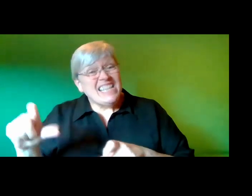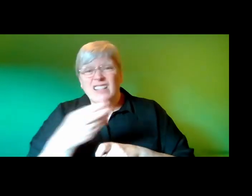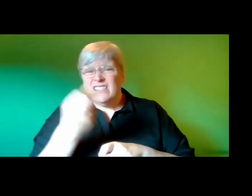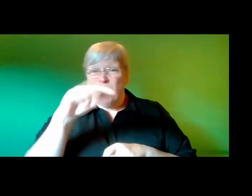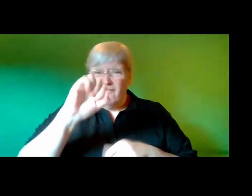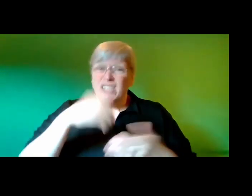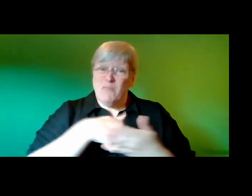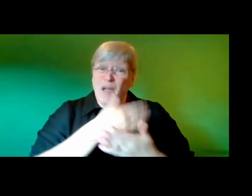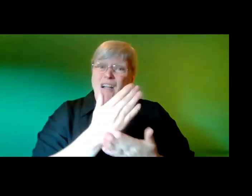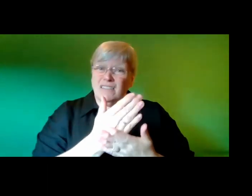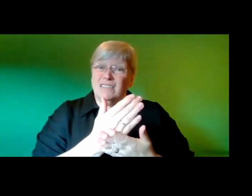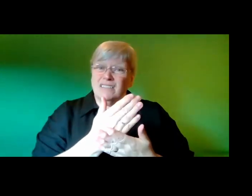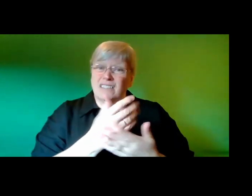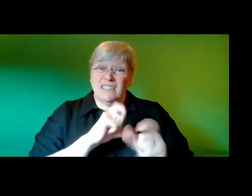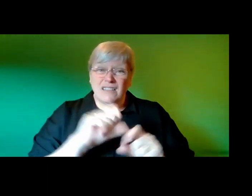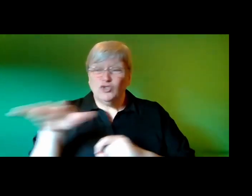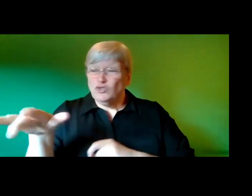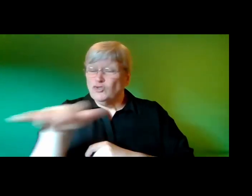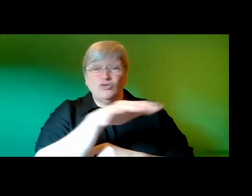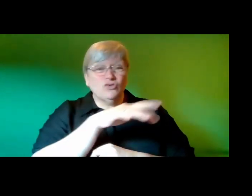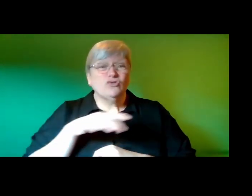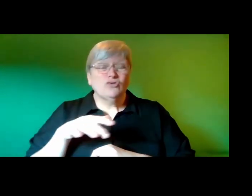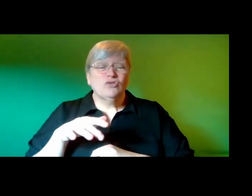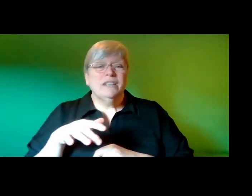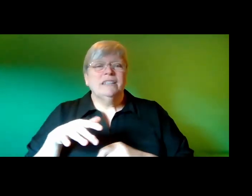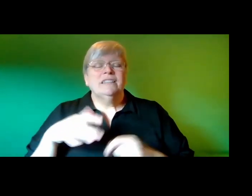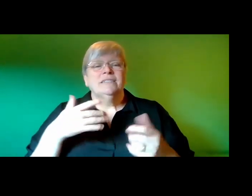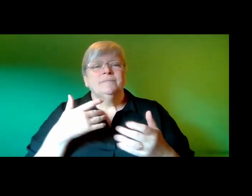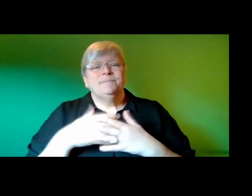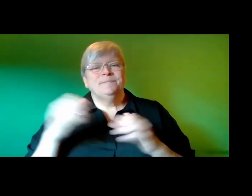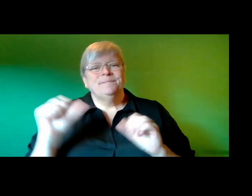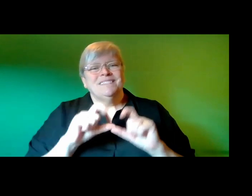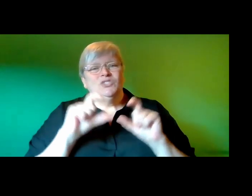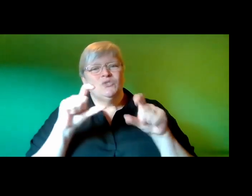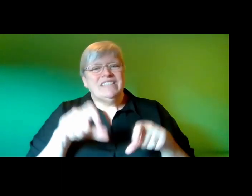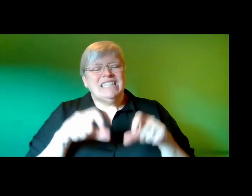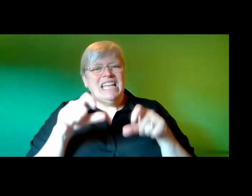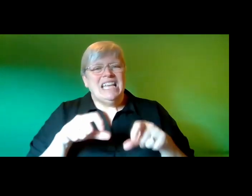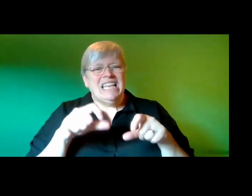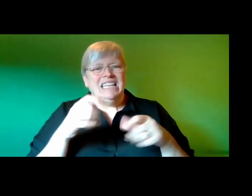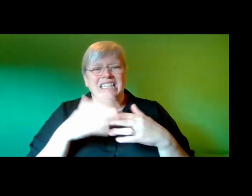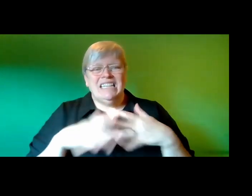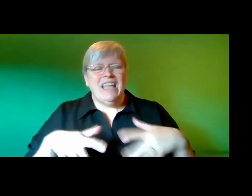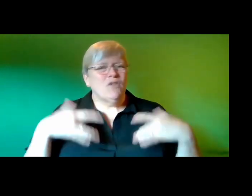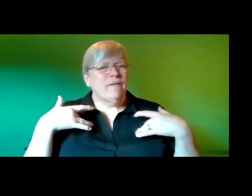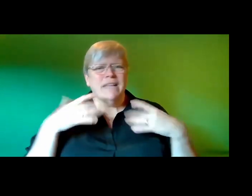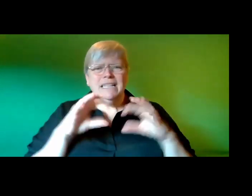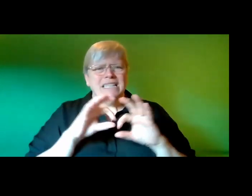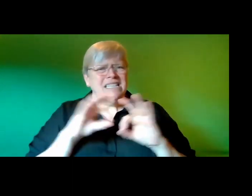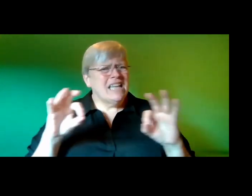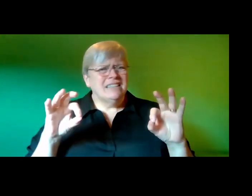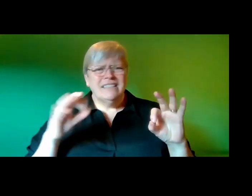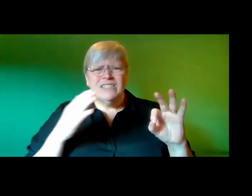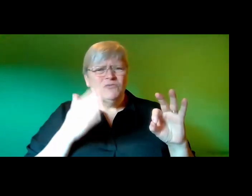he paused i suppose i should have stayed with him that night i've never felt a silence so full and thick